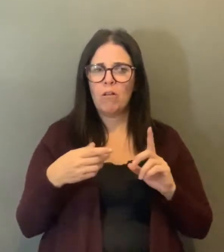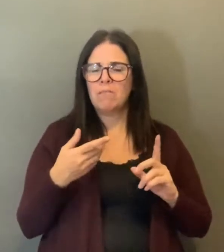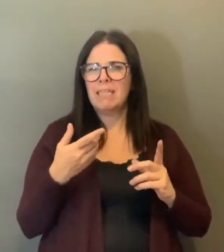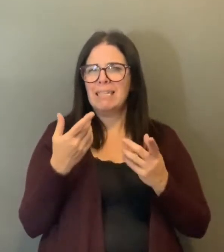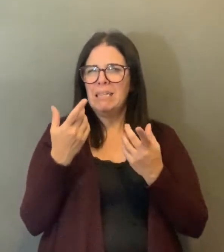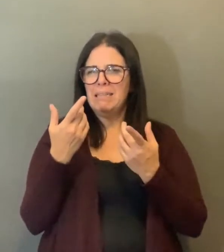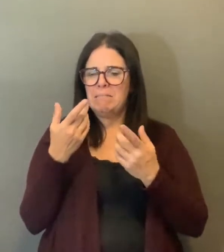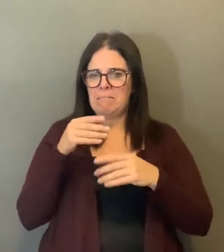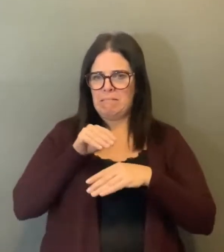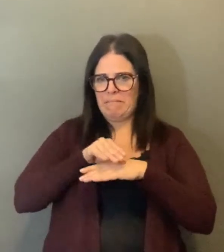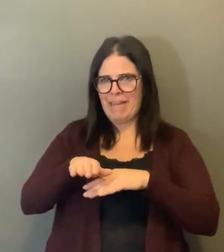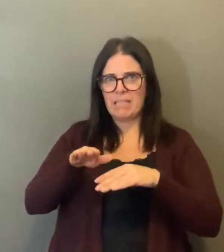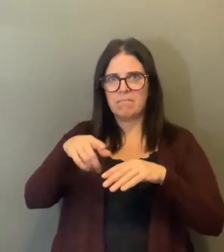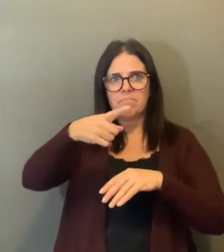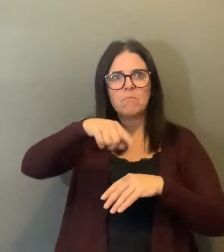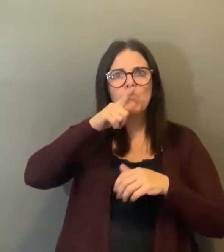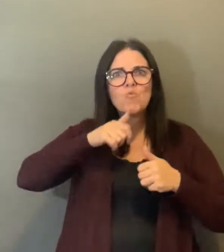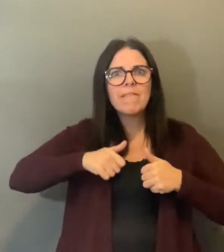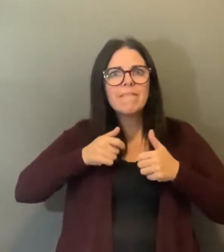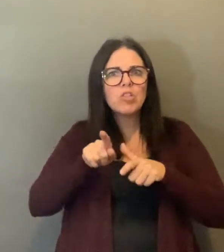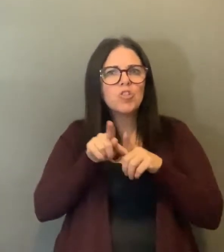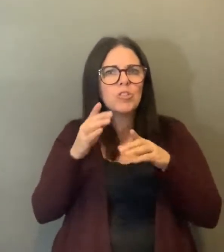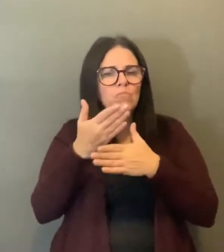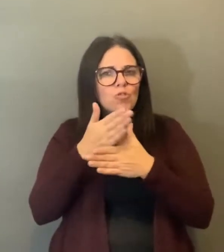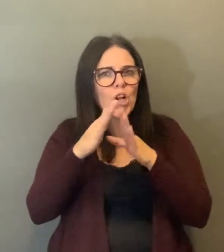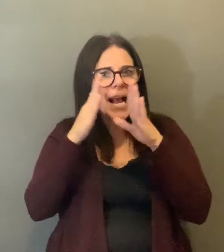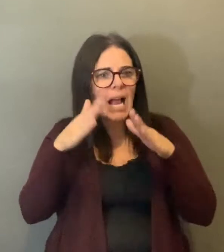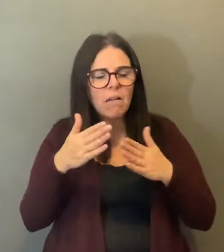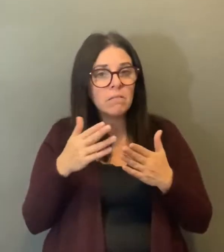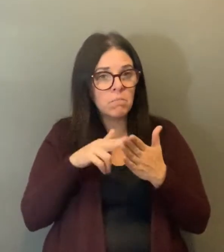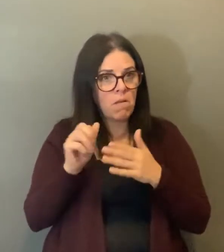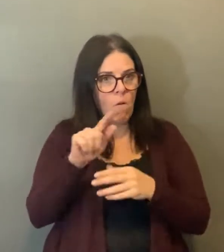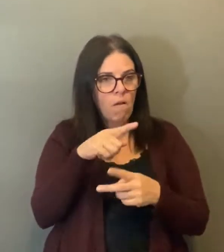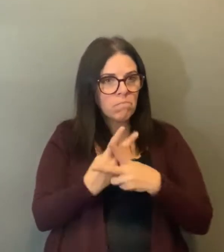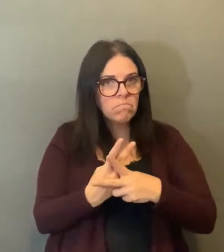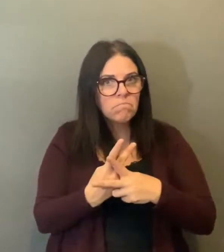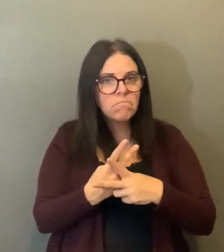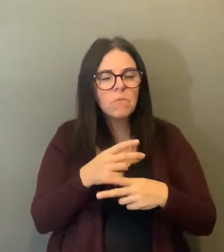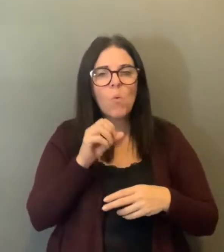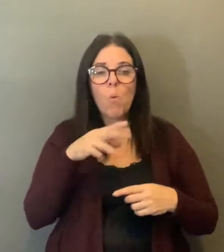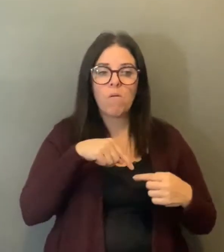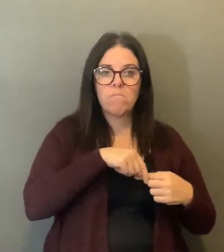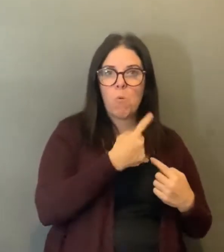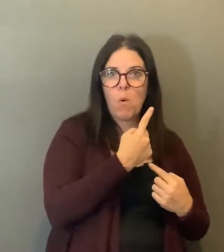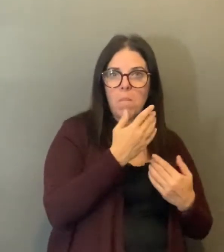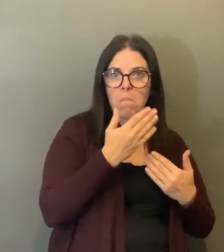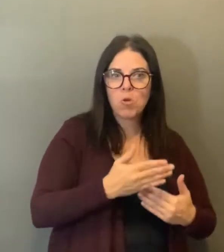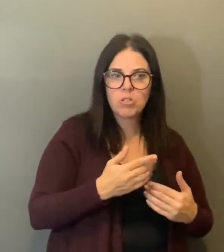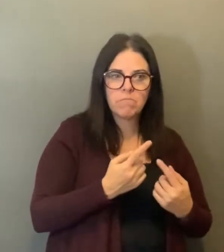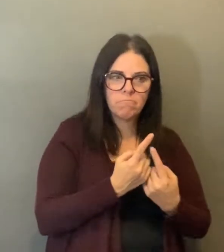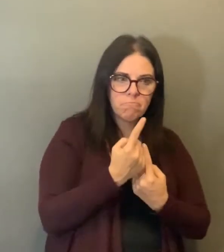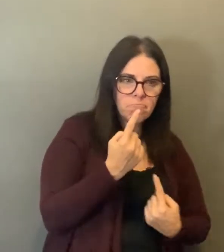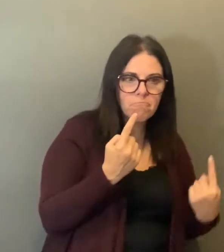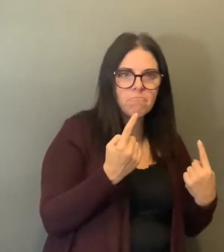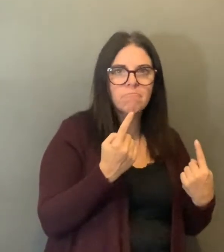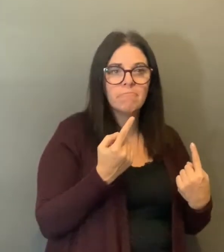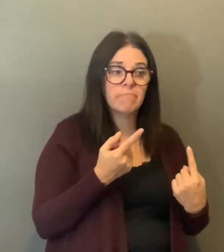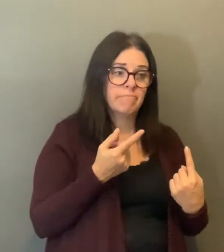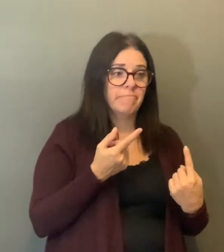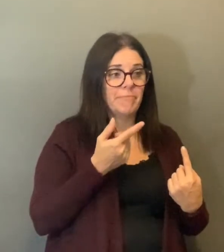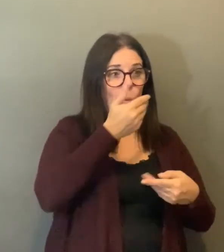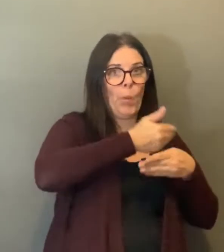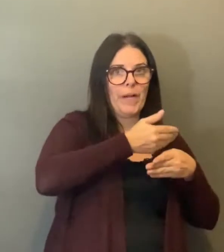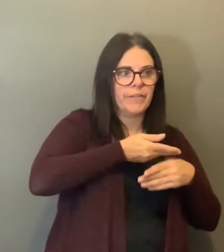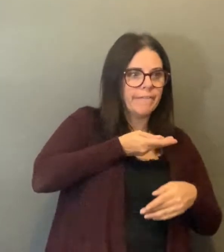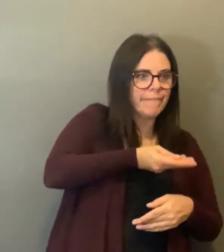Are we talking lockdown for everybody? Or should that one person who is waiting for the test or has been tested